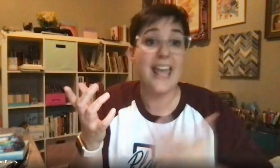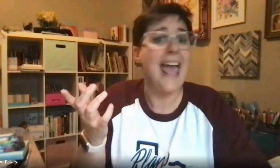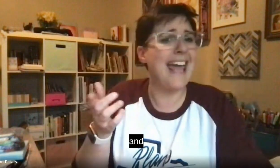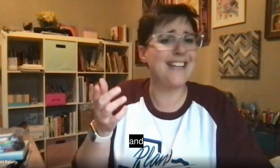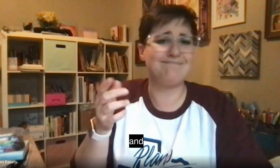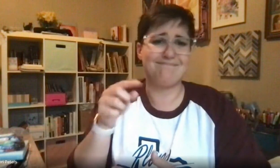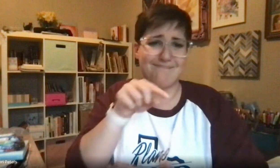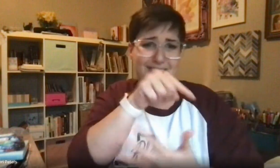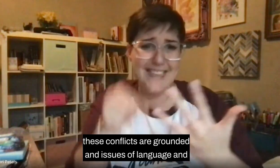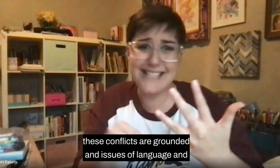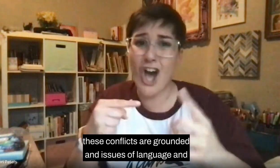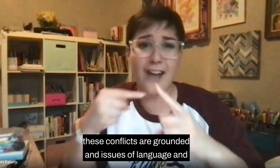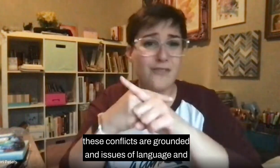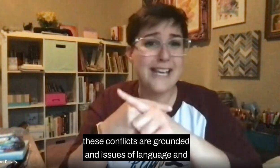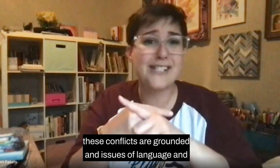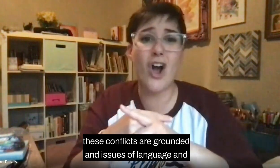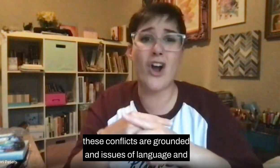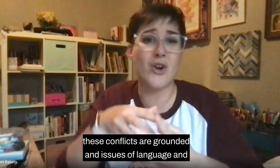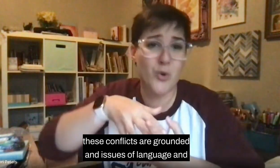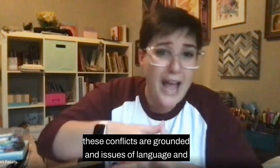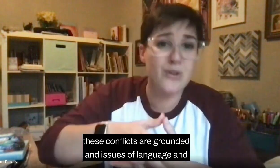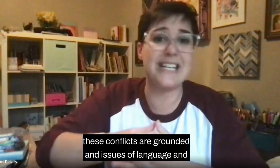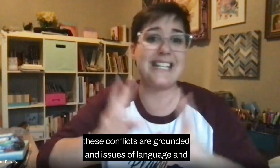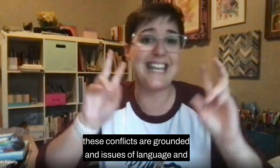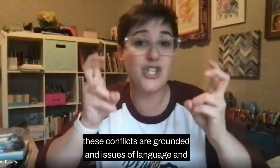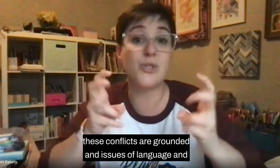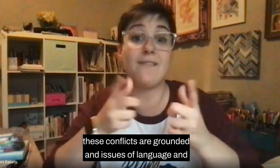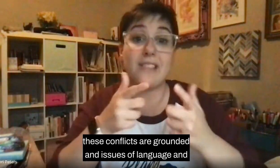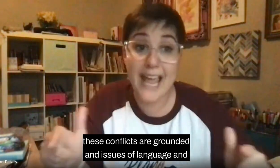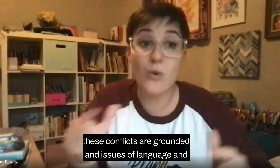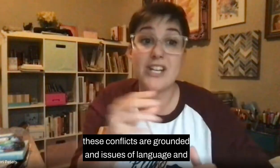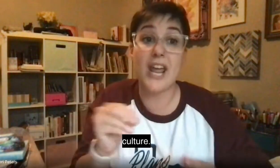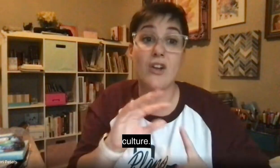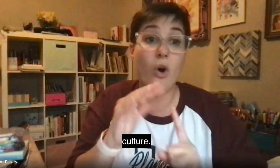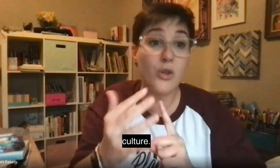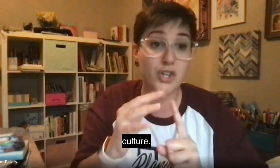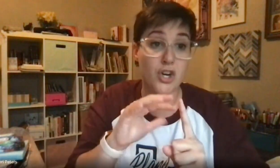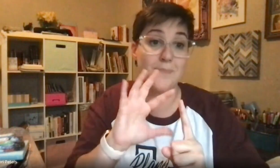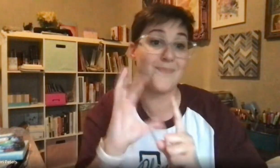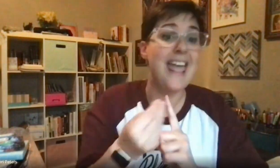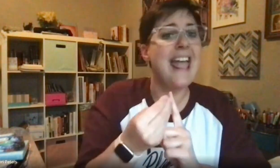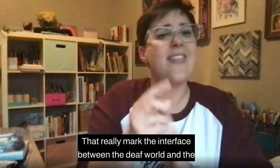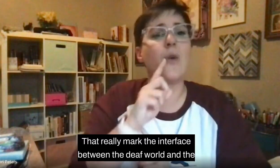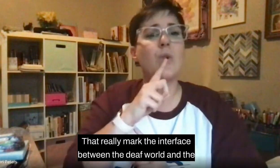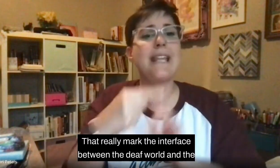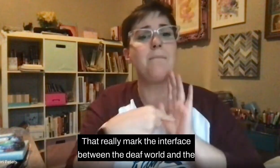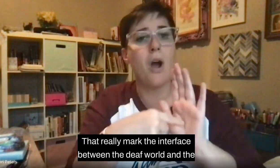And these conflicts are grounded in issues of language and culture that really mark